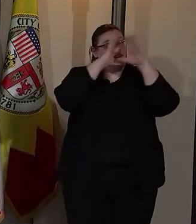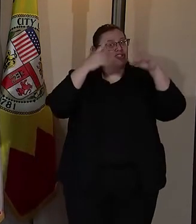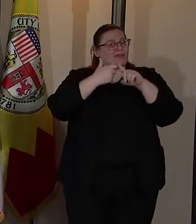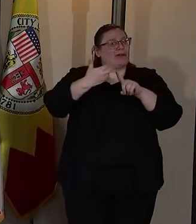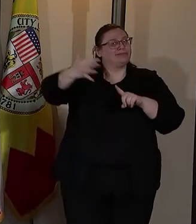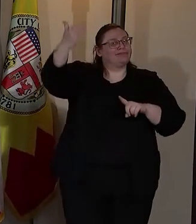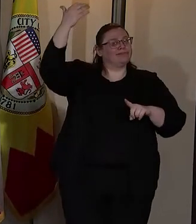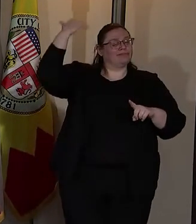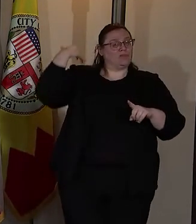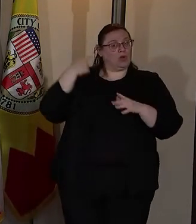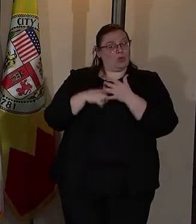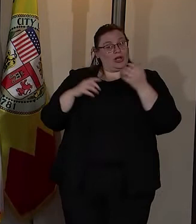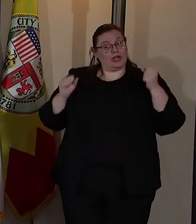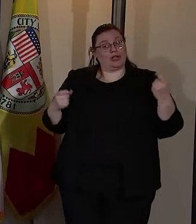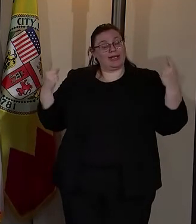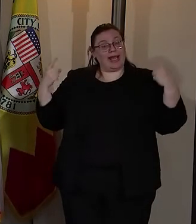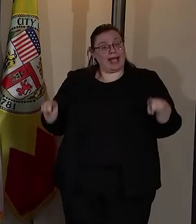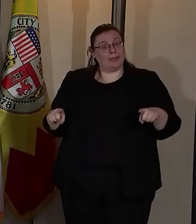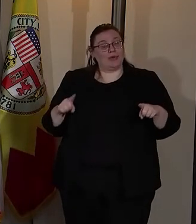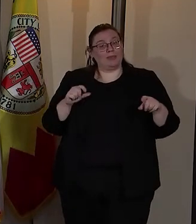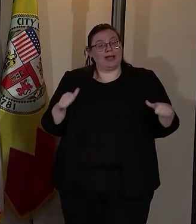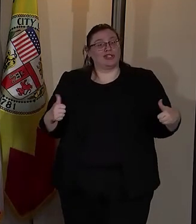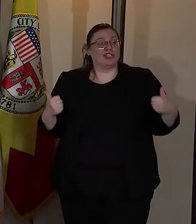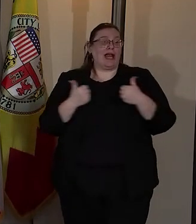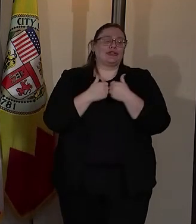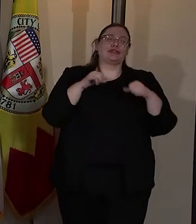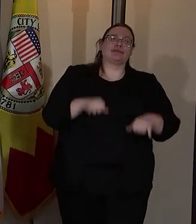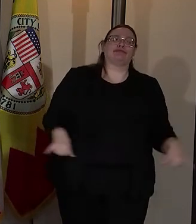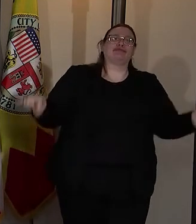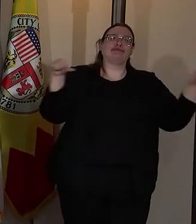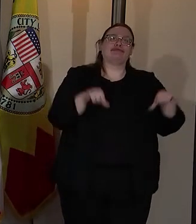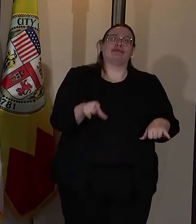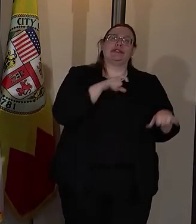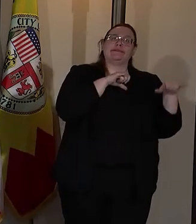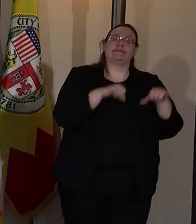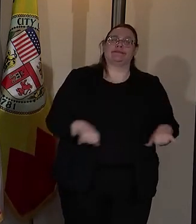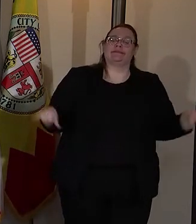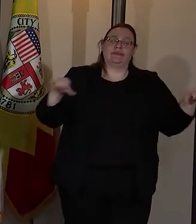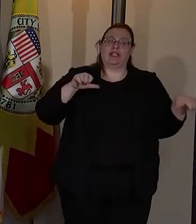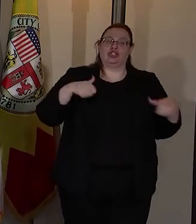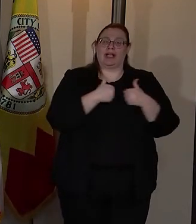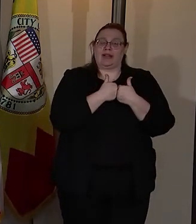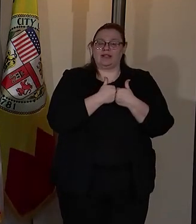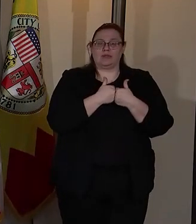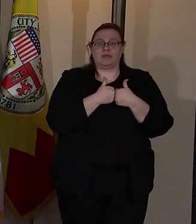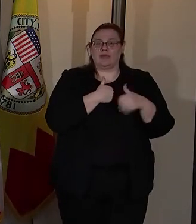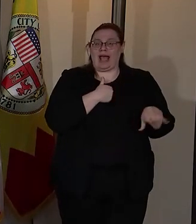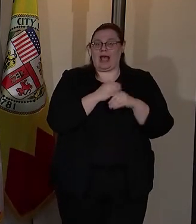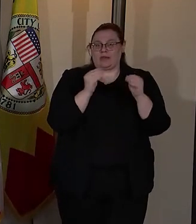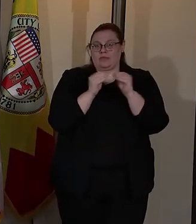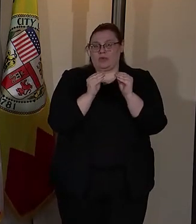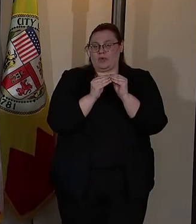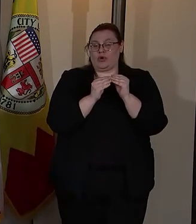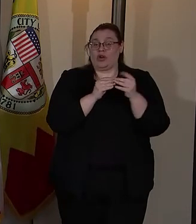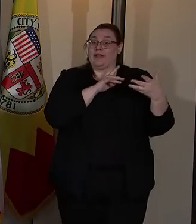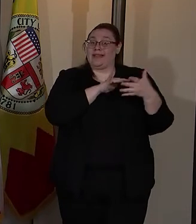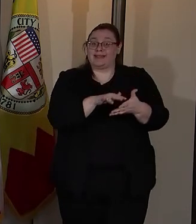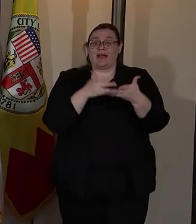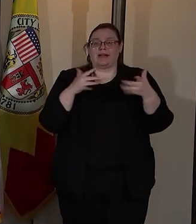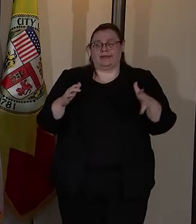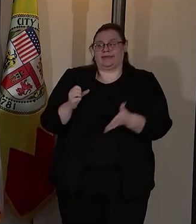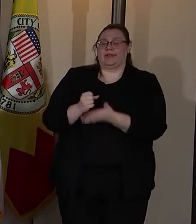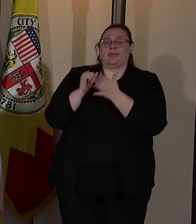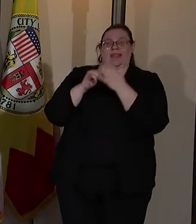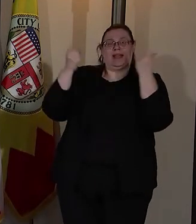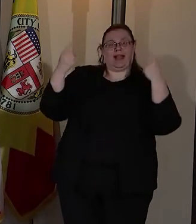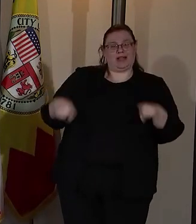of what was possible by challenging the status quo of policing needed the next chapter. The study has provided for that